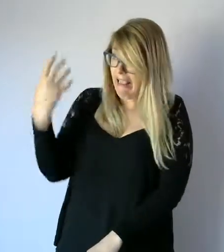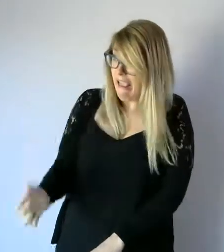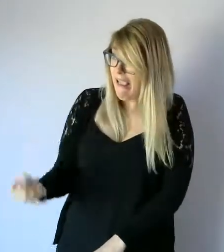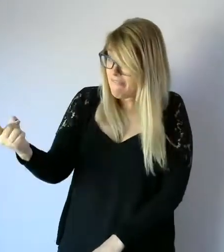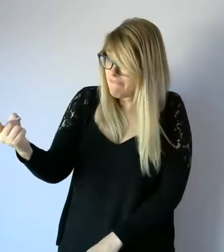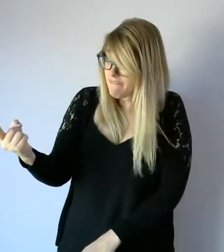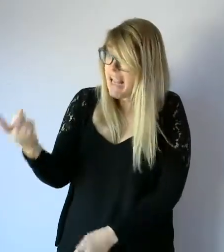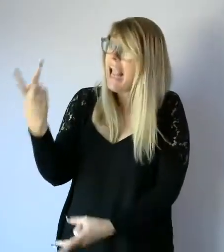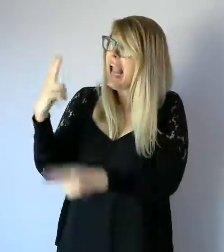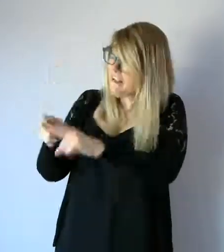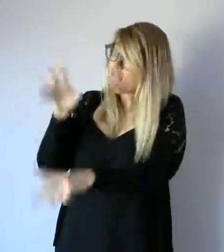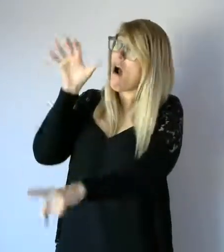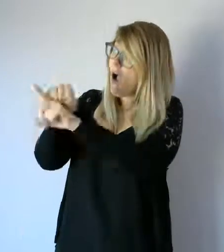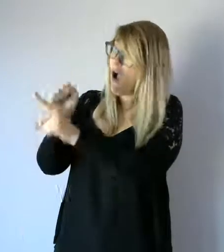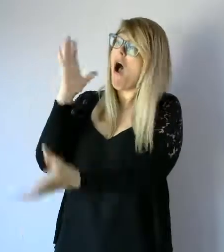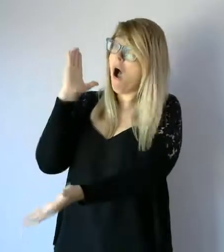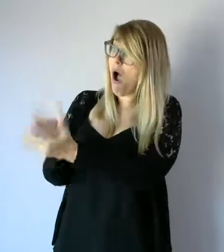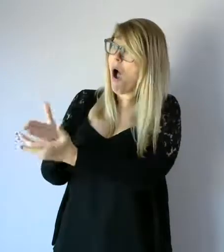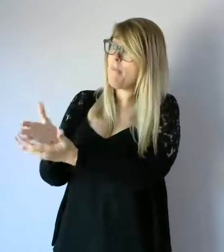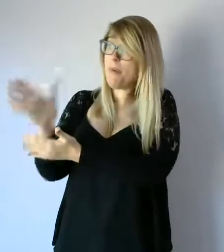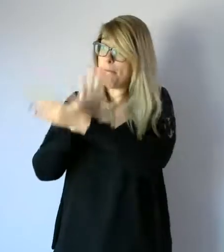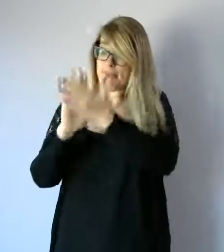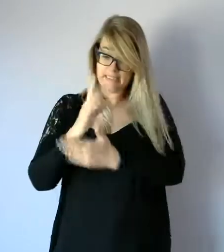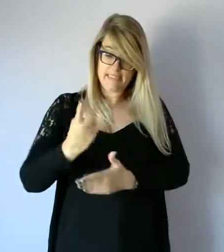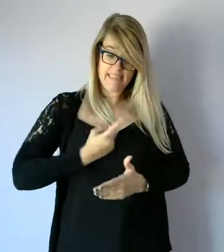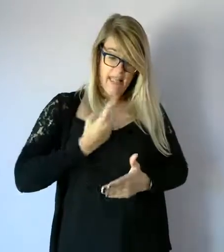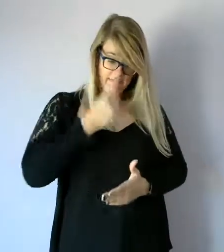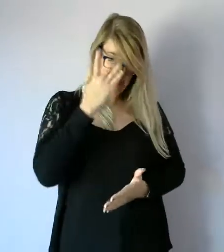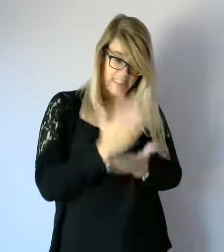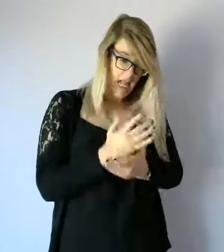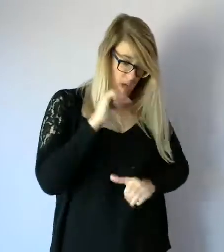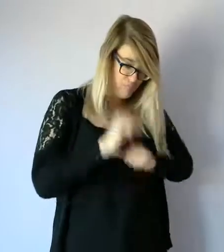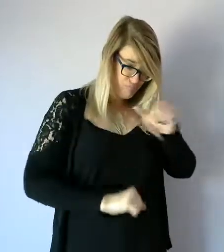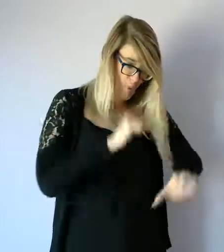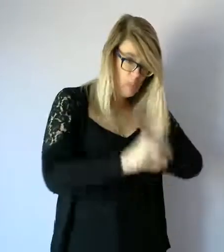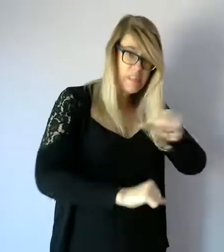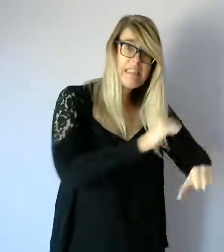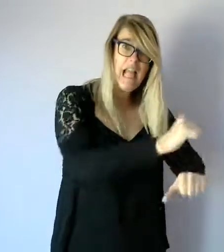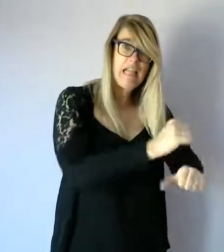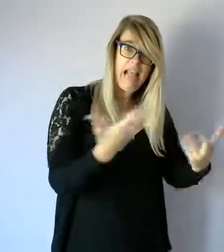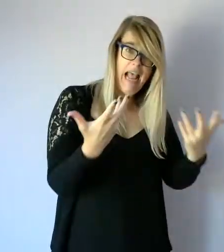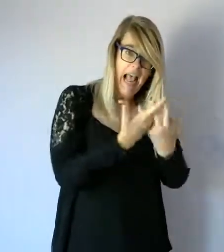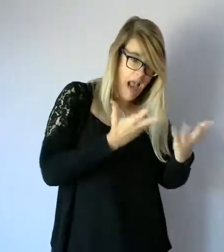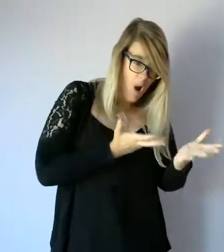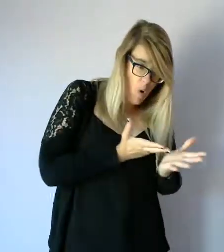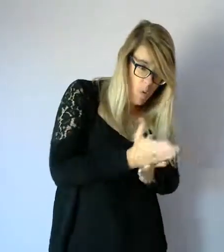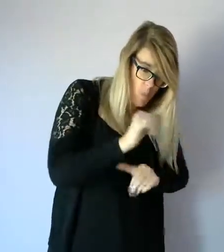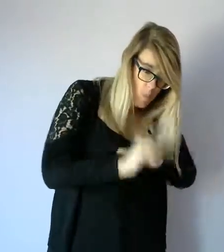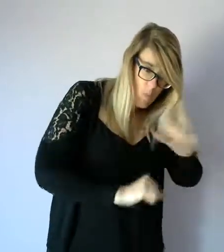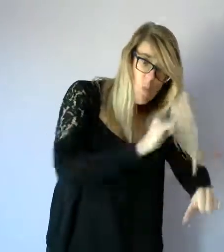any action should be taken in an adult's case, and if so, what and by whom. 1.